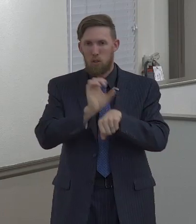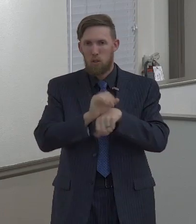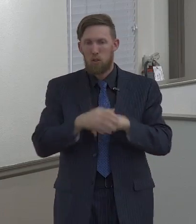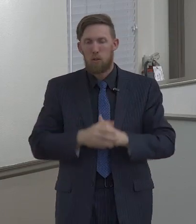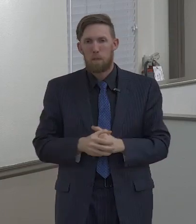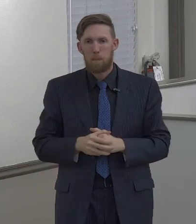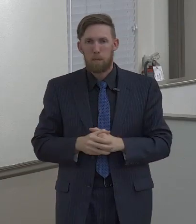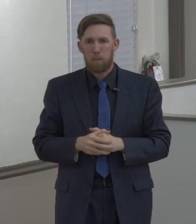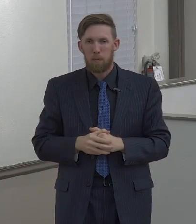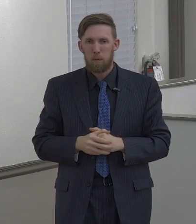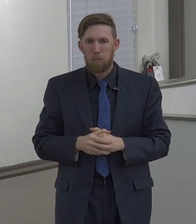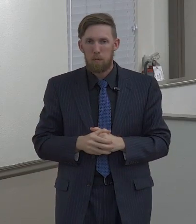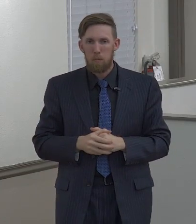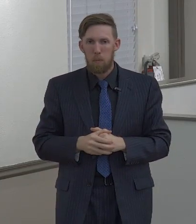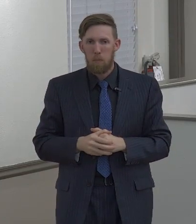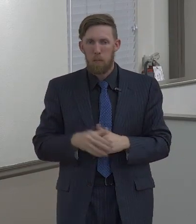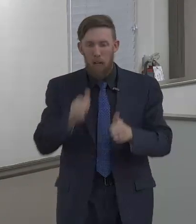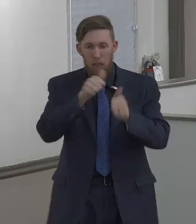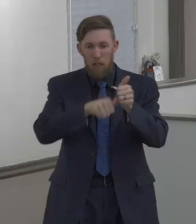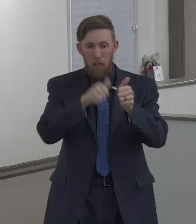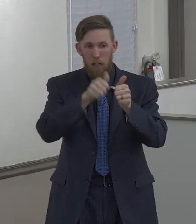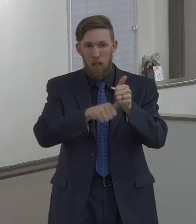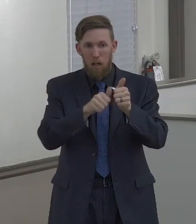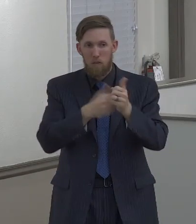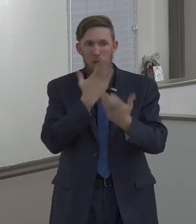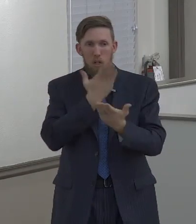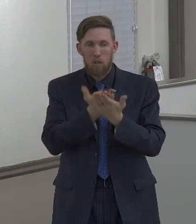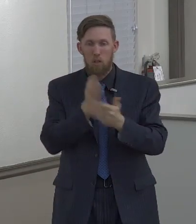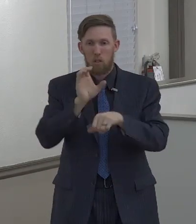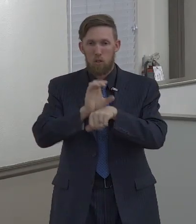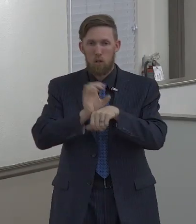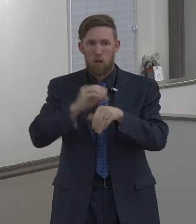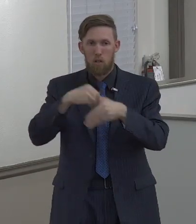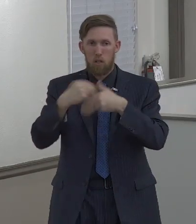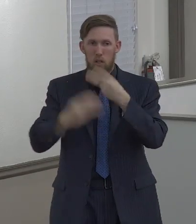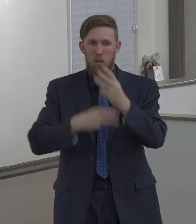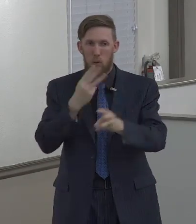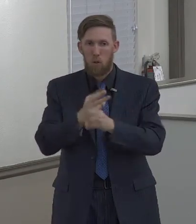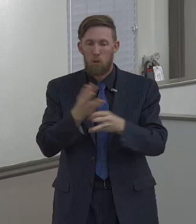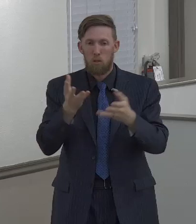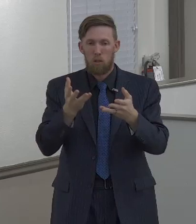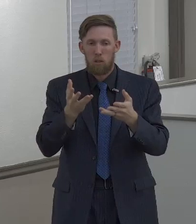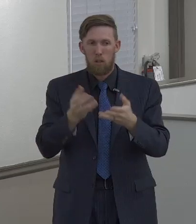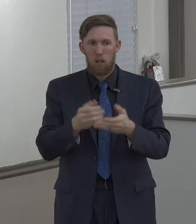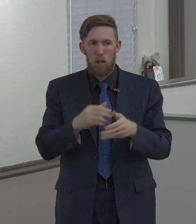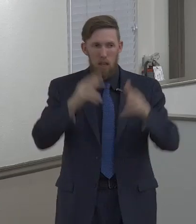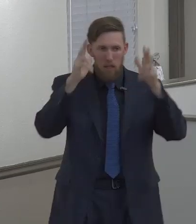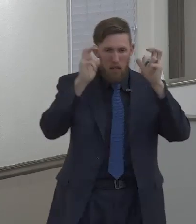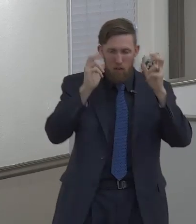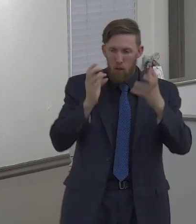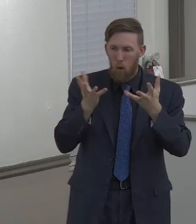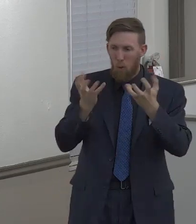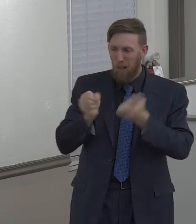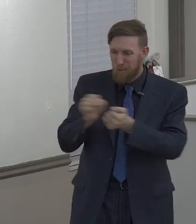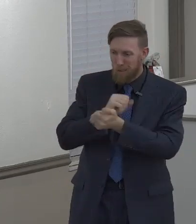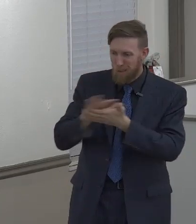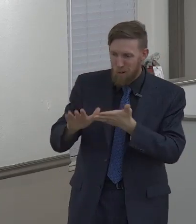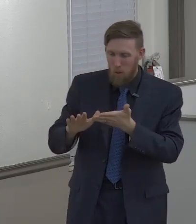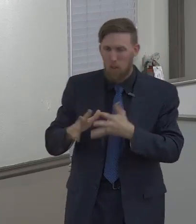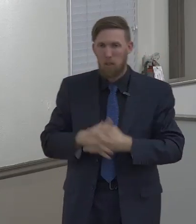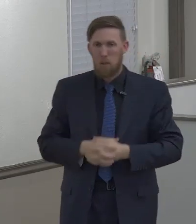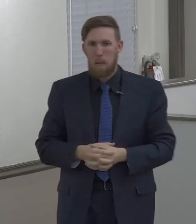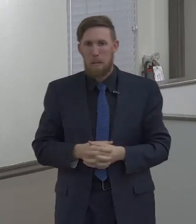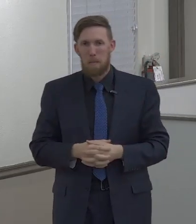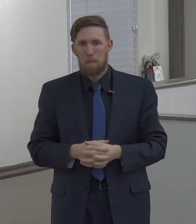church. Any gospel preaching church out there has a target on its back. And the devil is trying to tear it